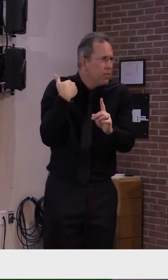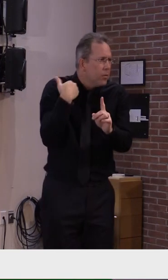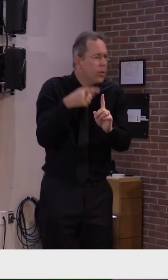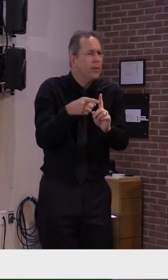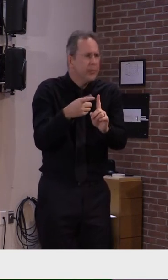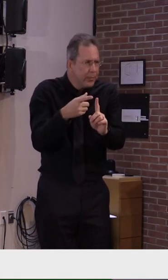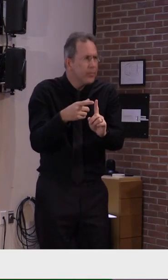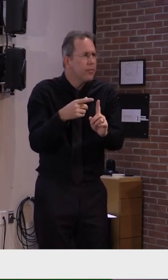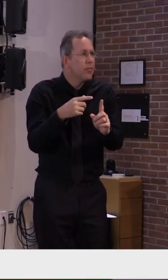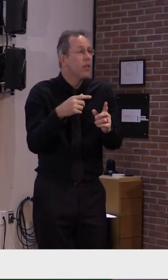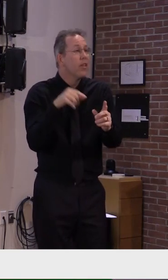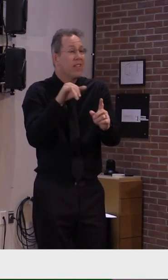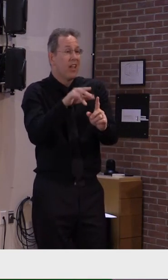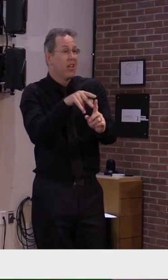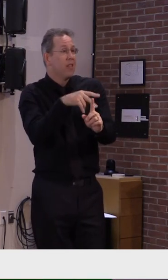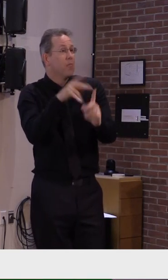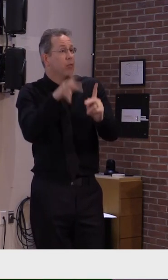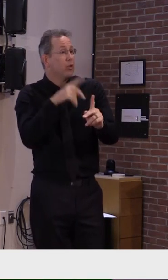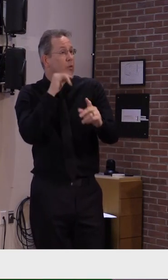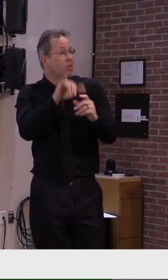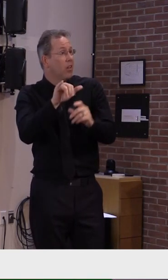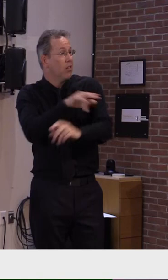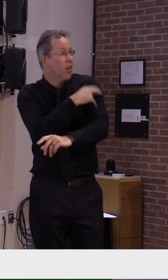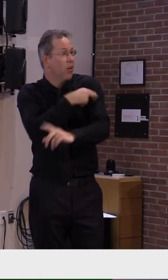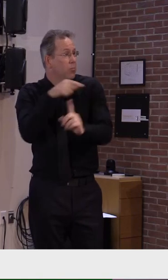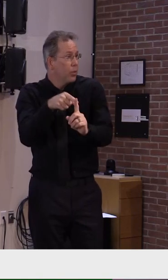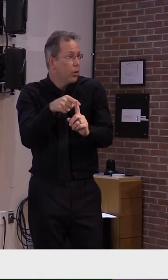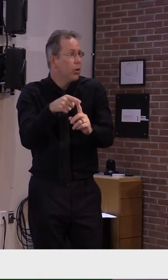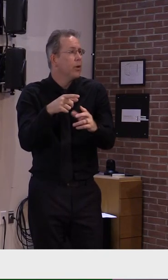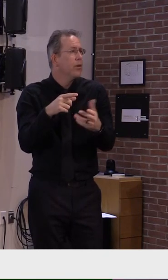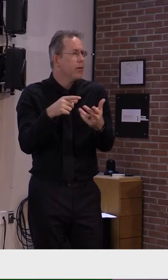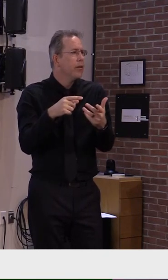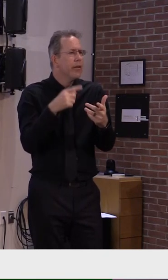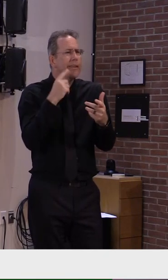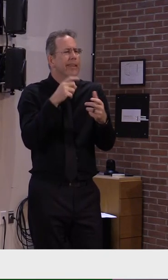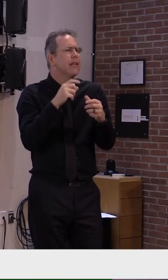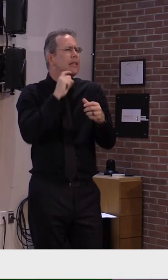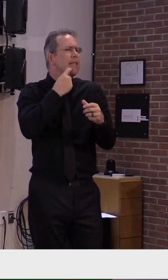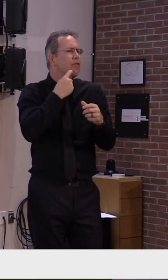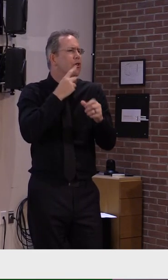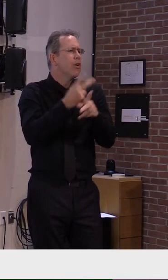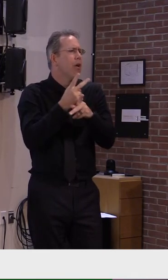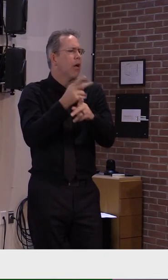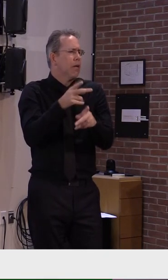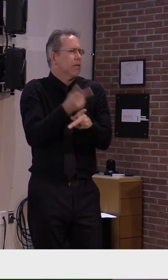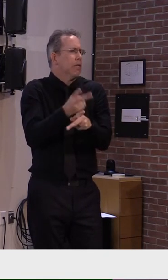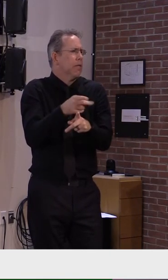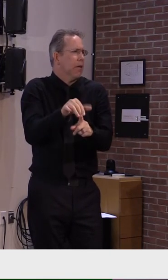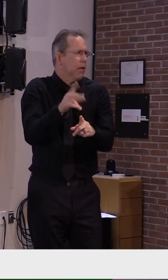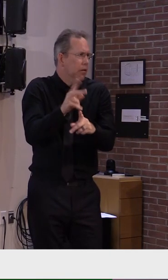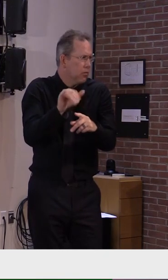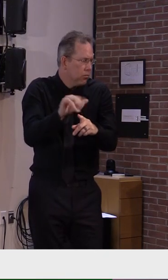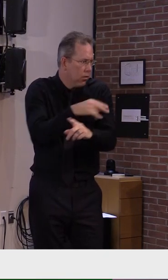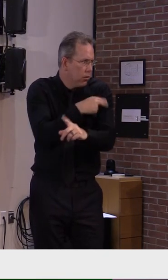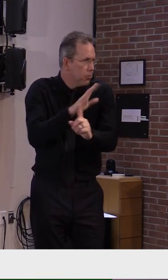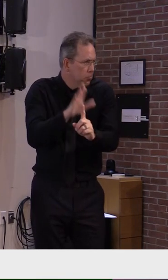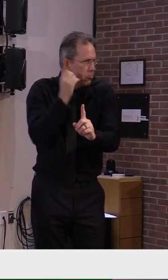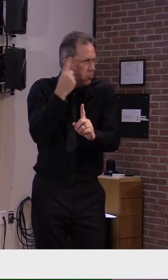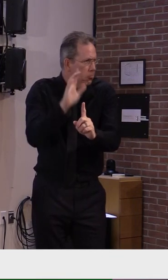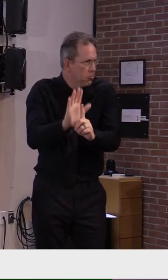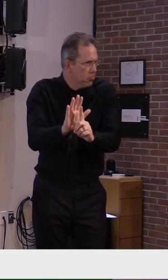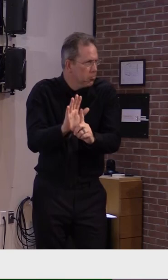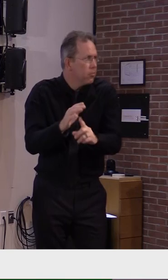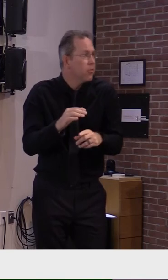inpatient and acute care, the limited exceptions are one person, one support person